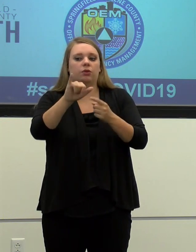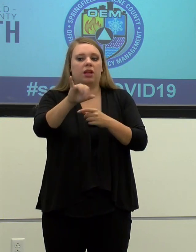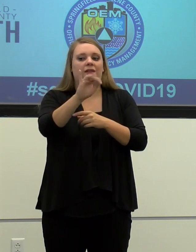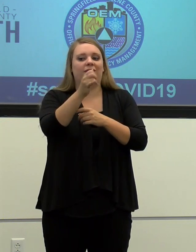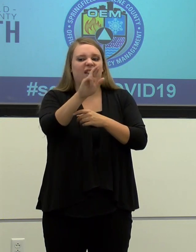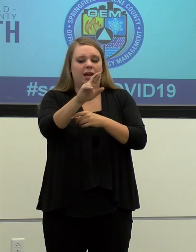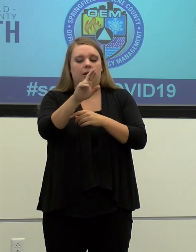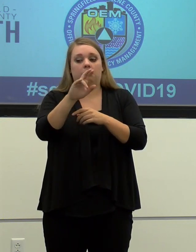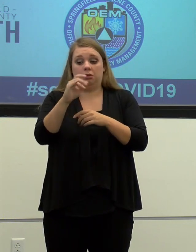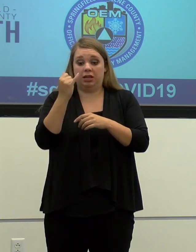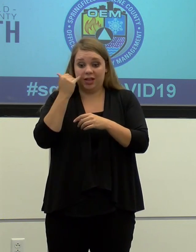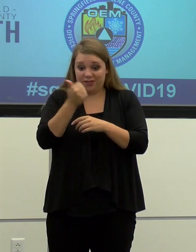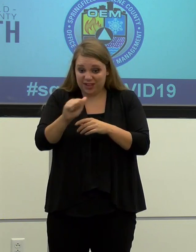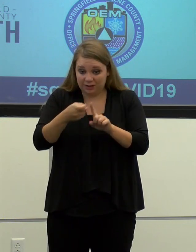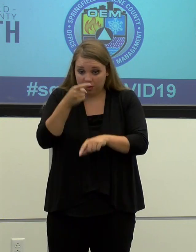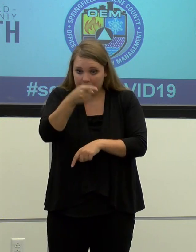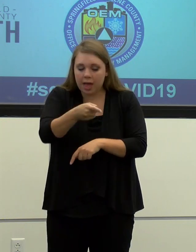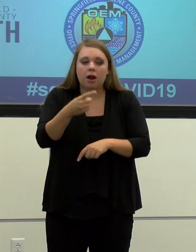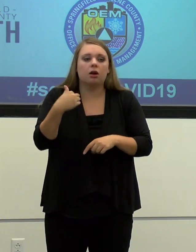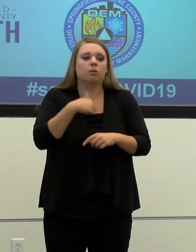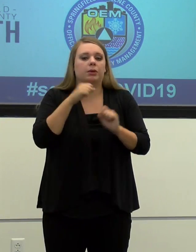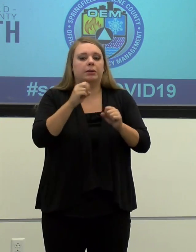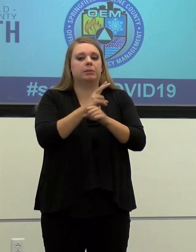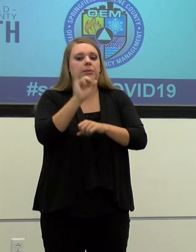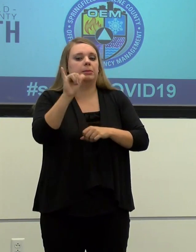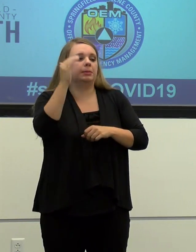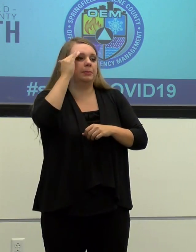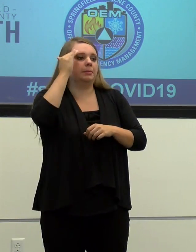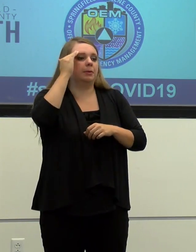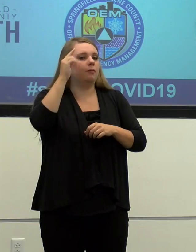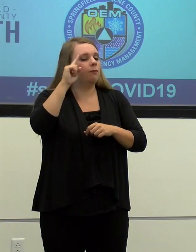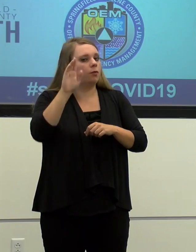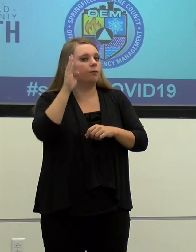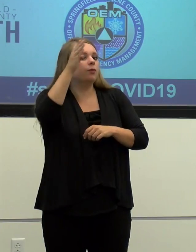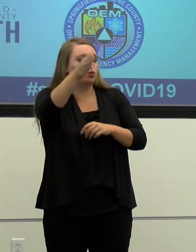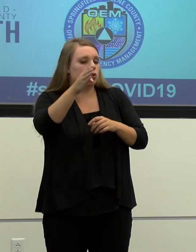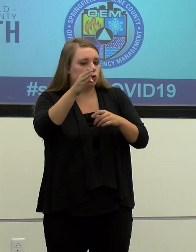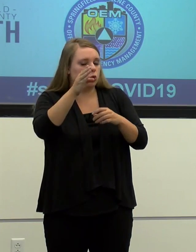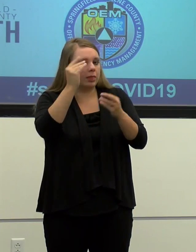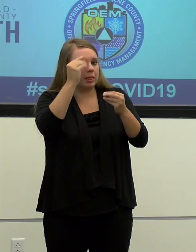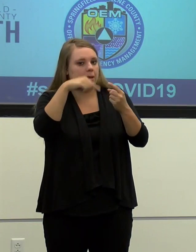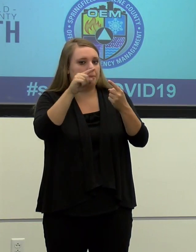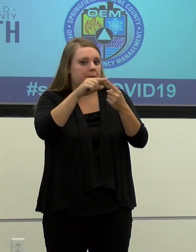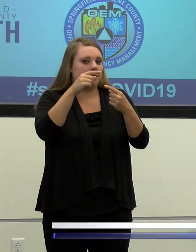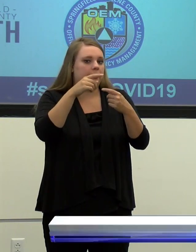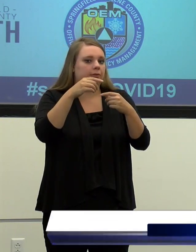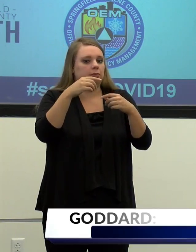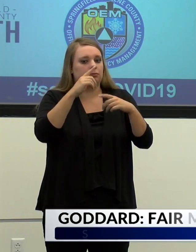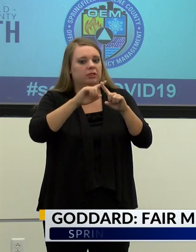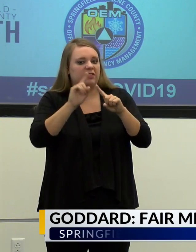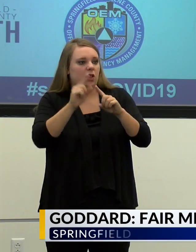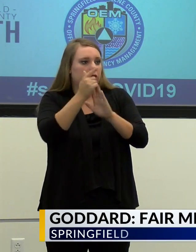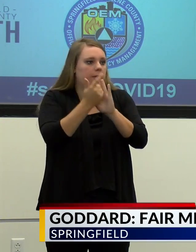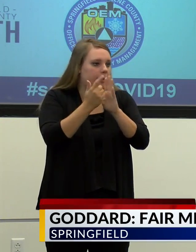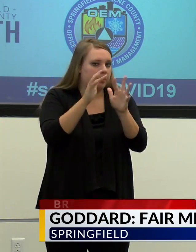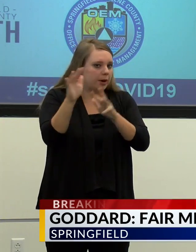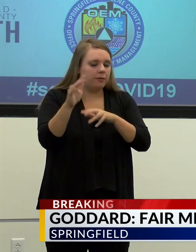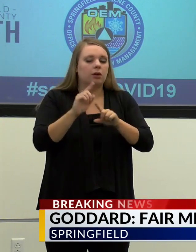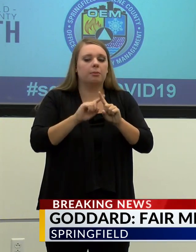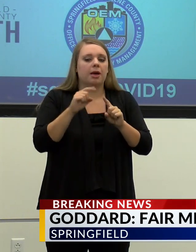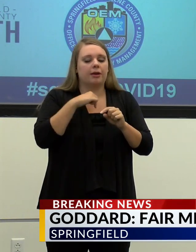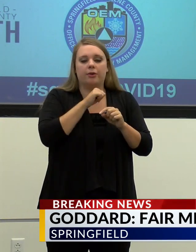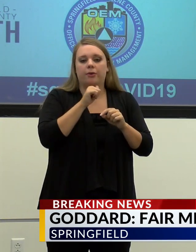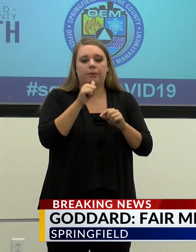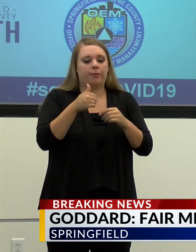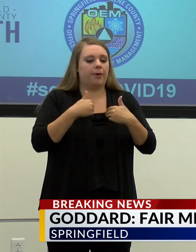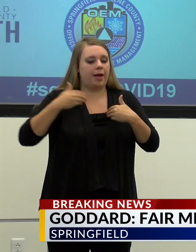future, uh, policy decisions. But, uh, I don't have necessarily a big, uh, uh, you know, broad evidence that it's